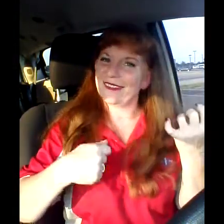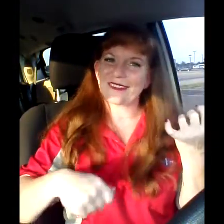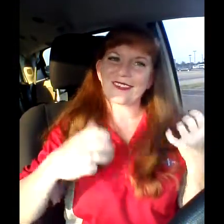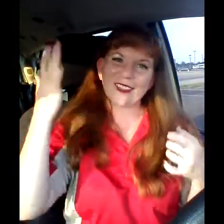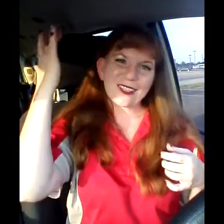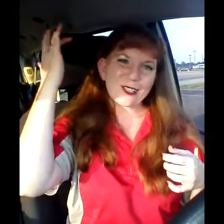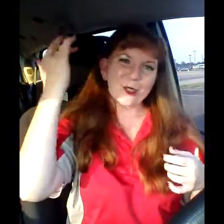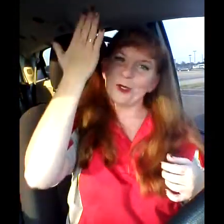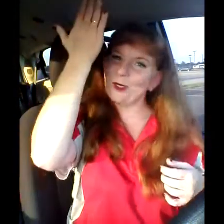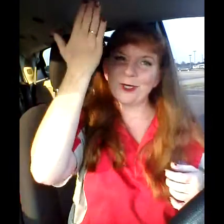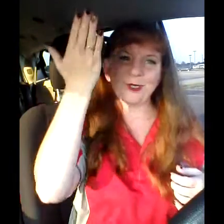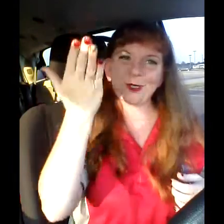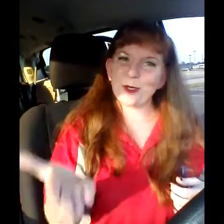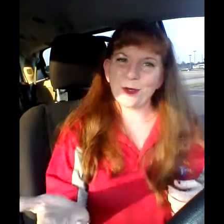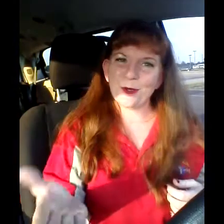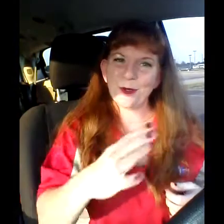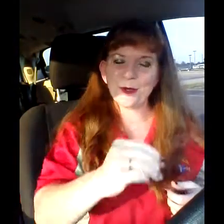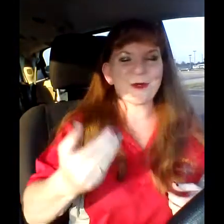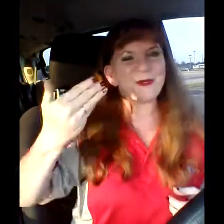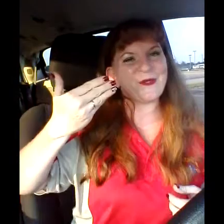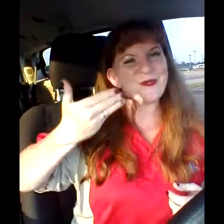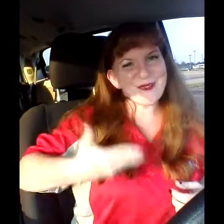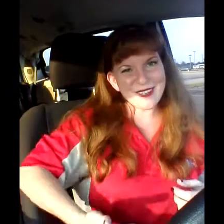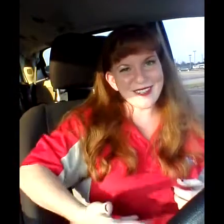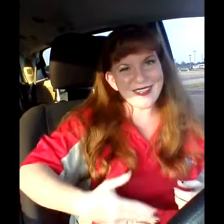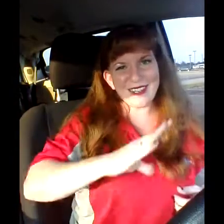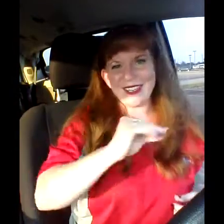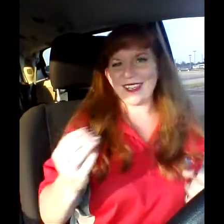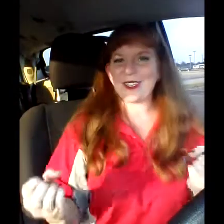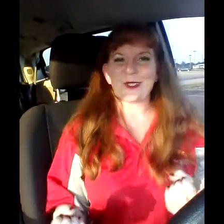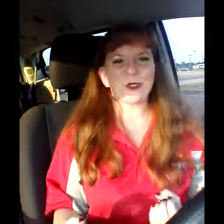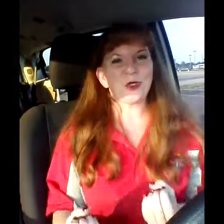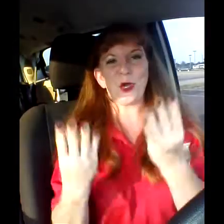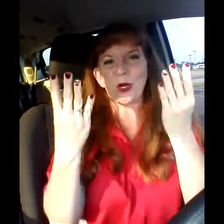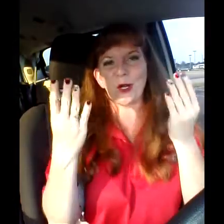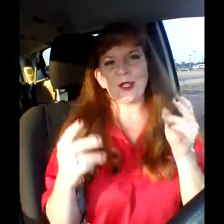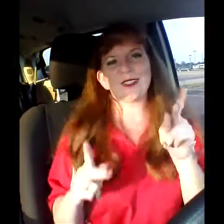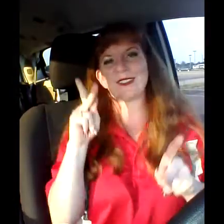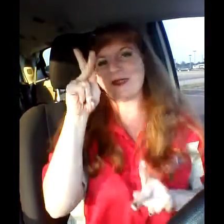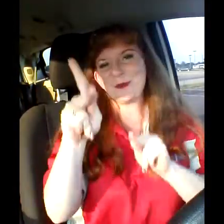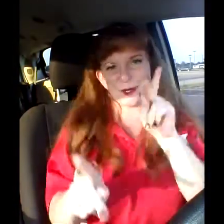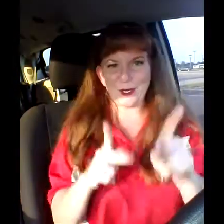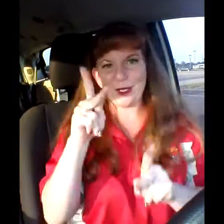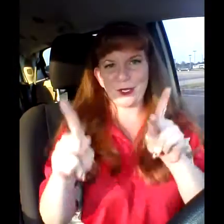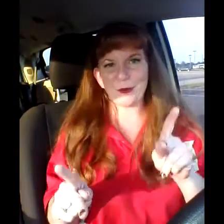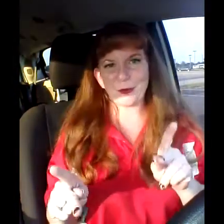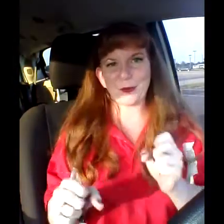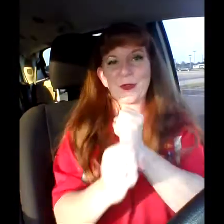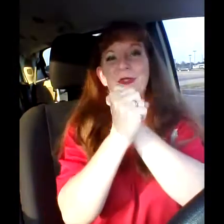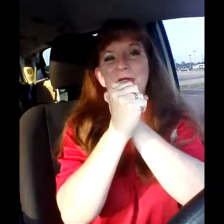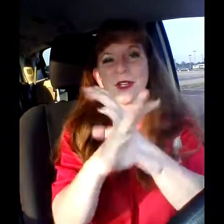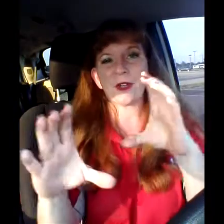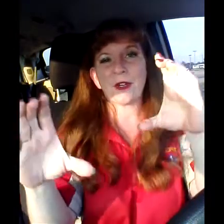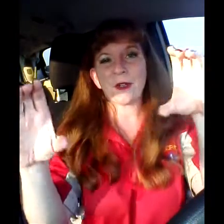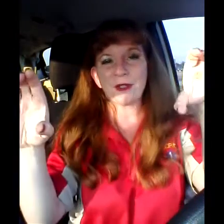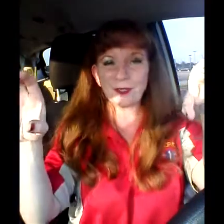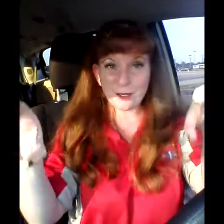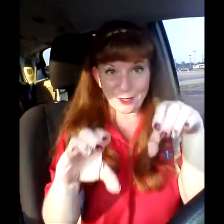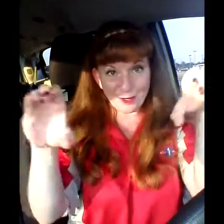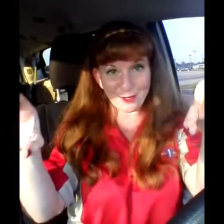Cause there's you with me And all our people Nothing to